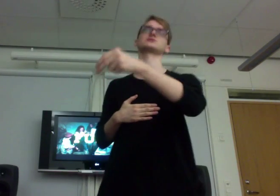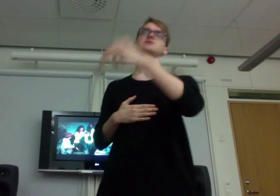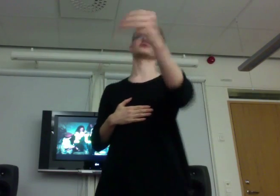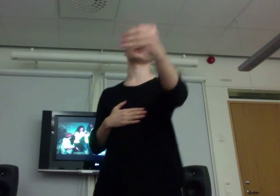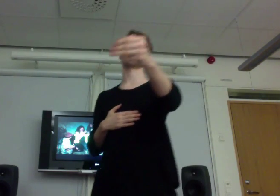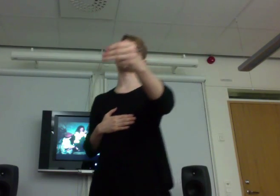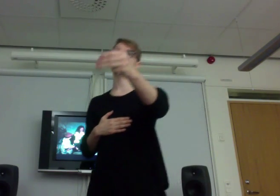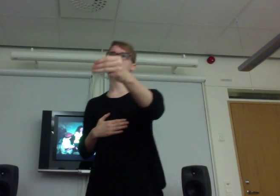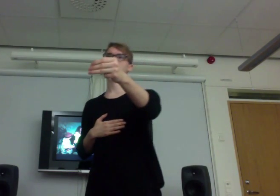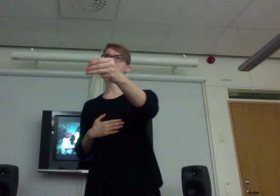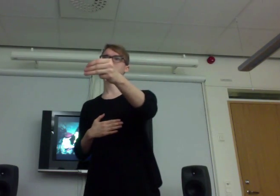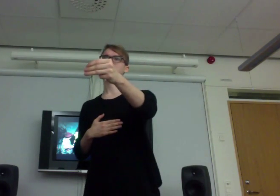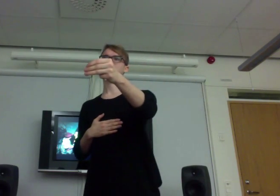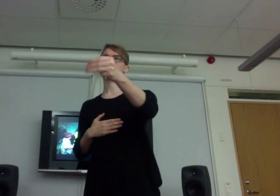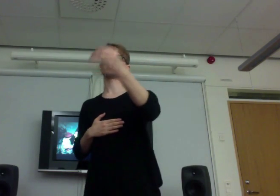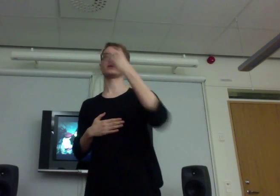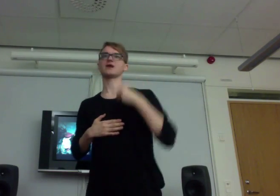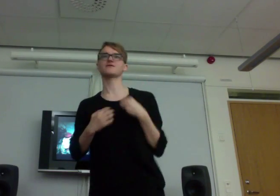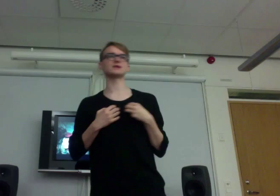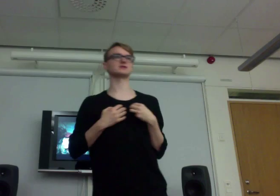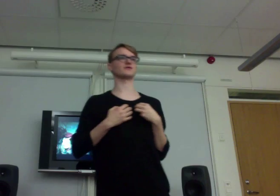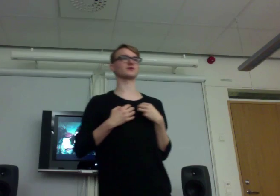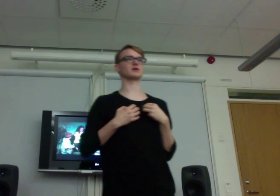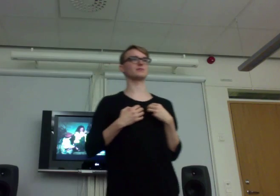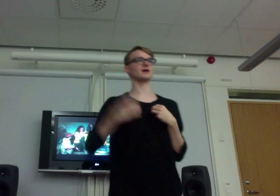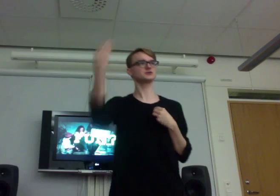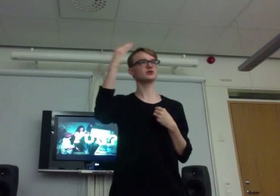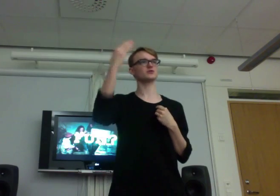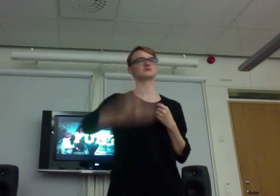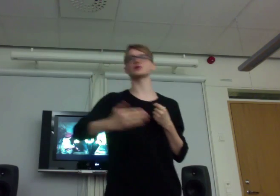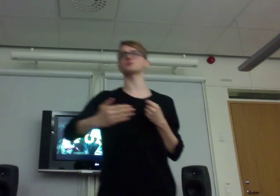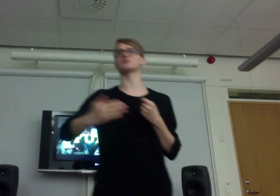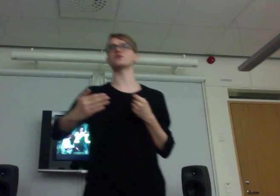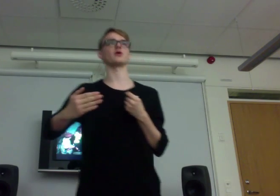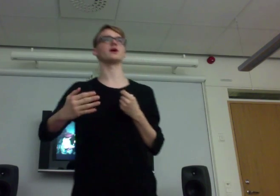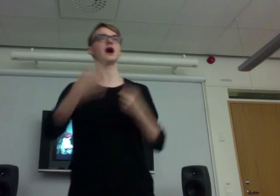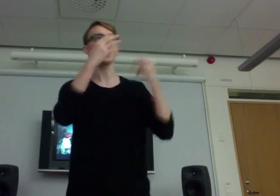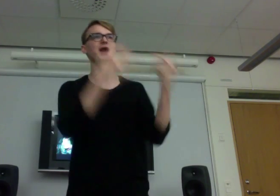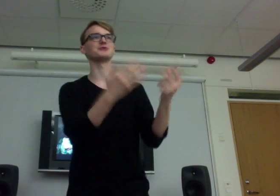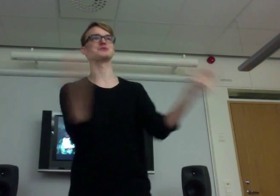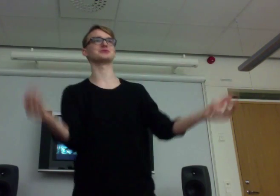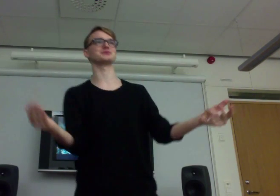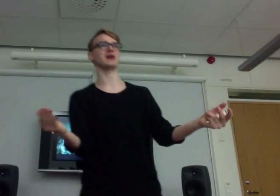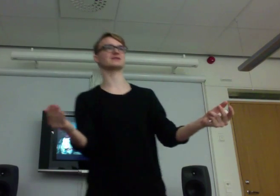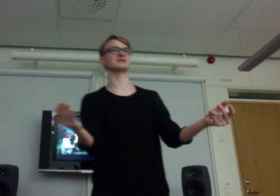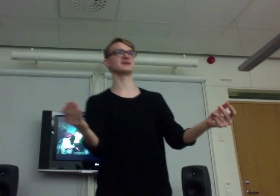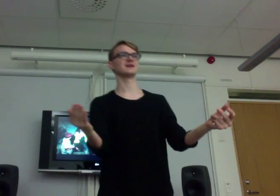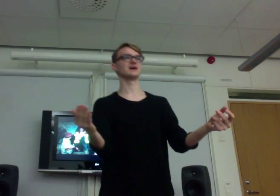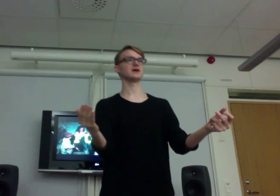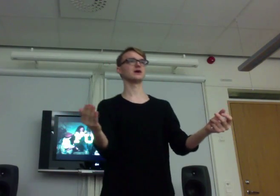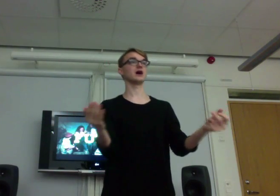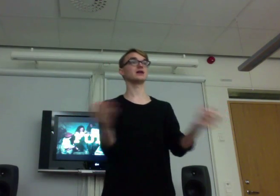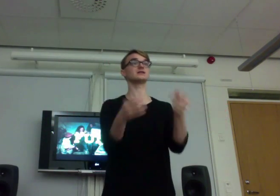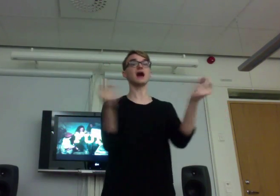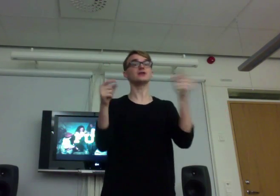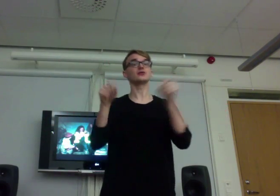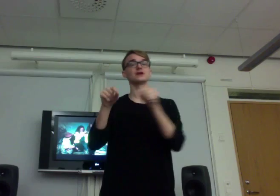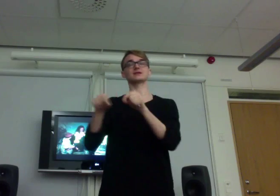gone too far? When I felt something really bad, shouldn't we have stopped before? How do we do that? And it, I don't think that